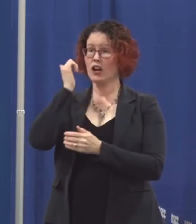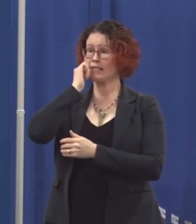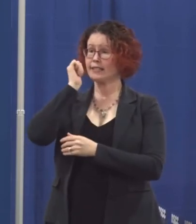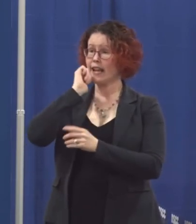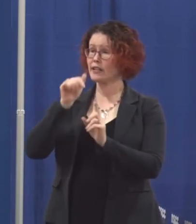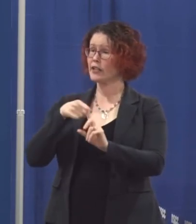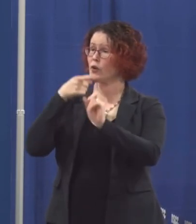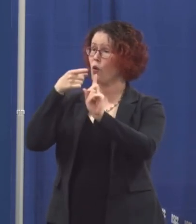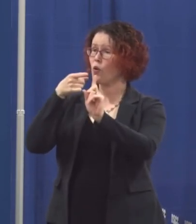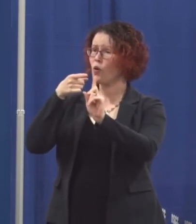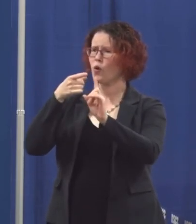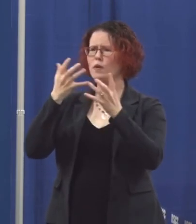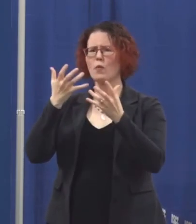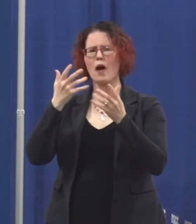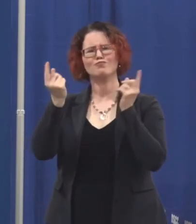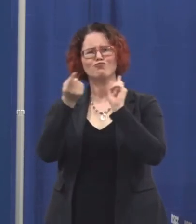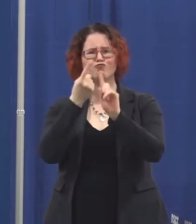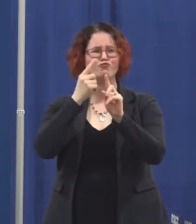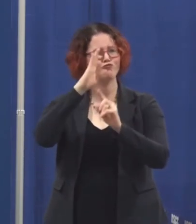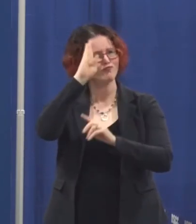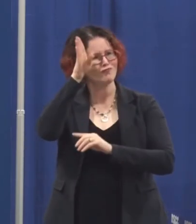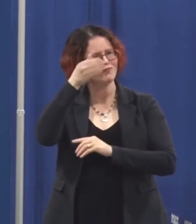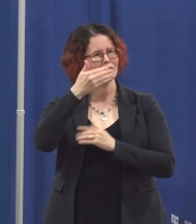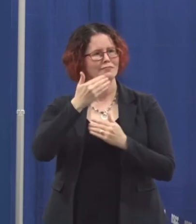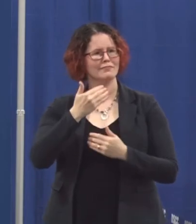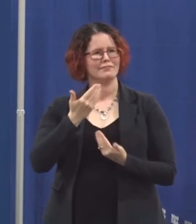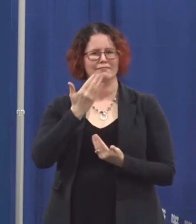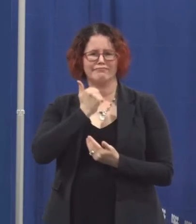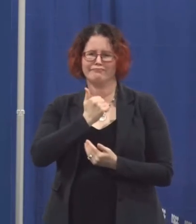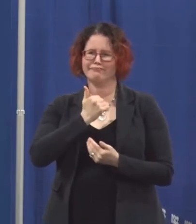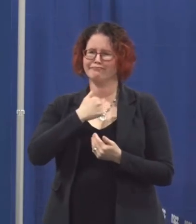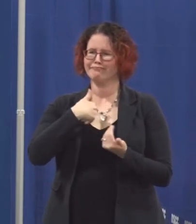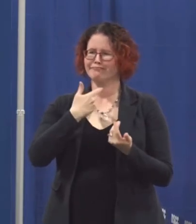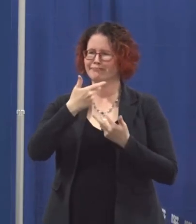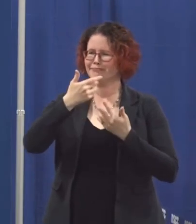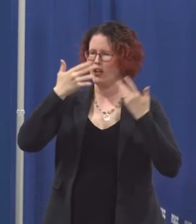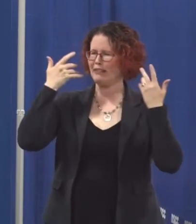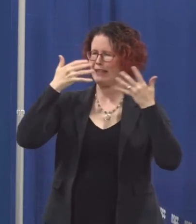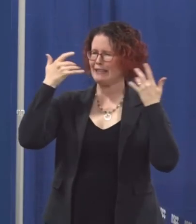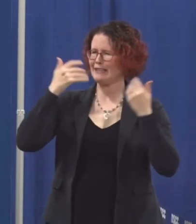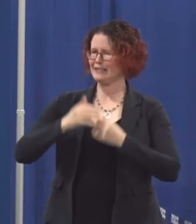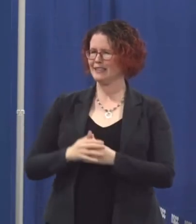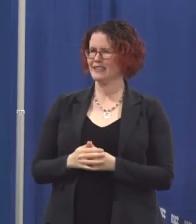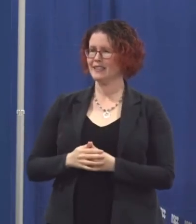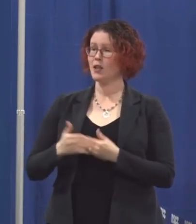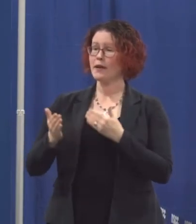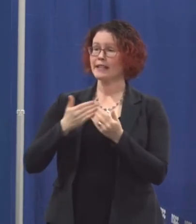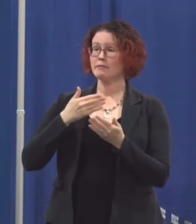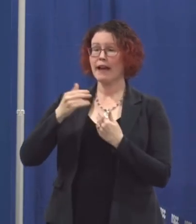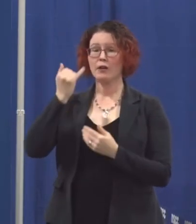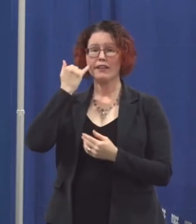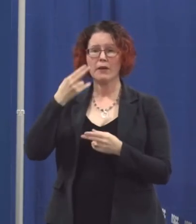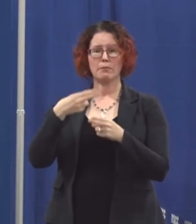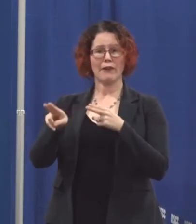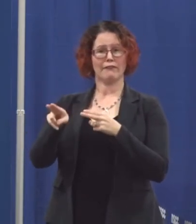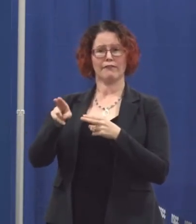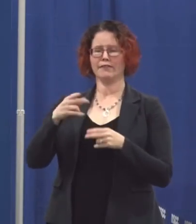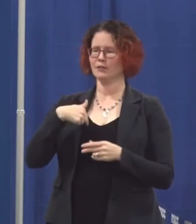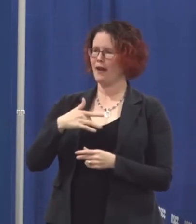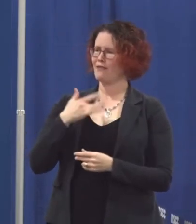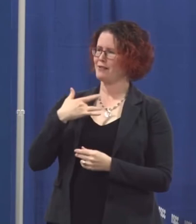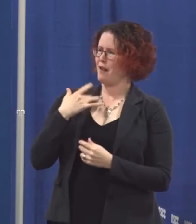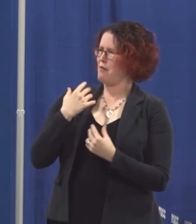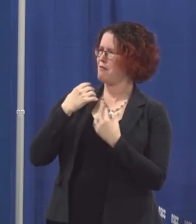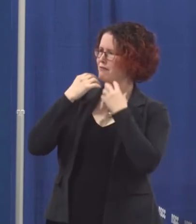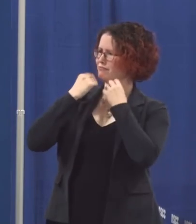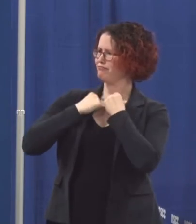or to say something kind no matter how small the gesture it always made you feel like you were valued that people were